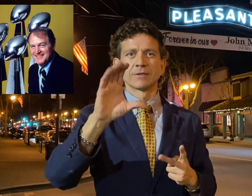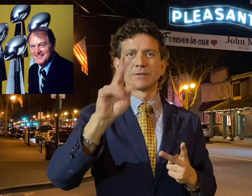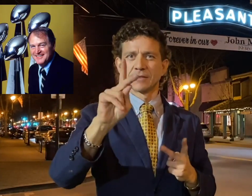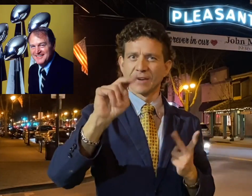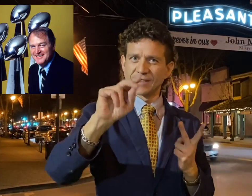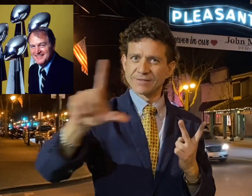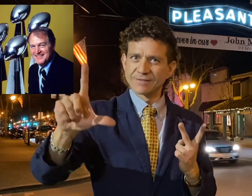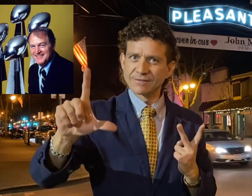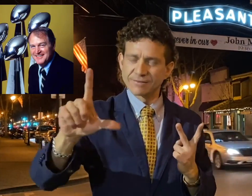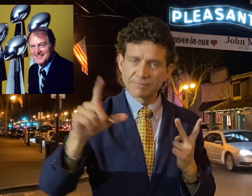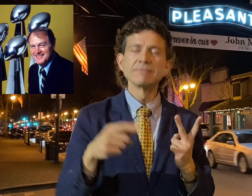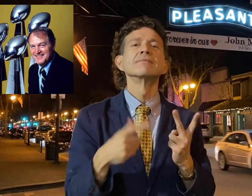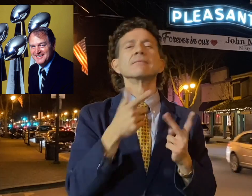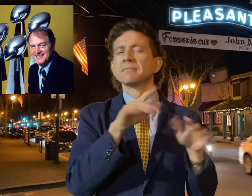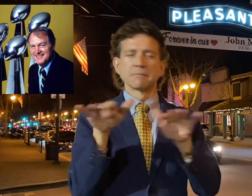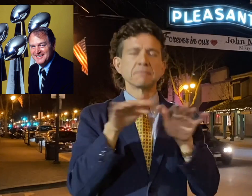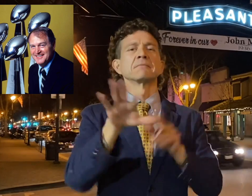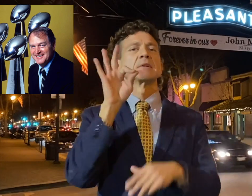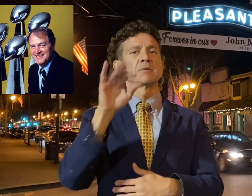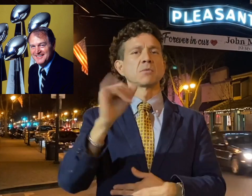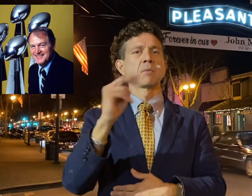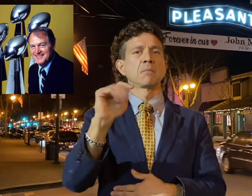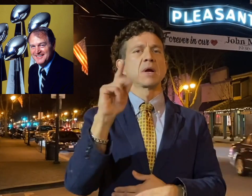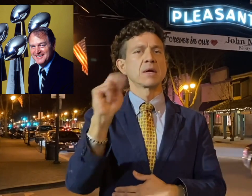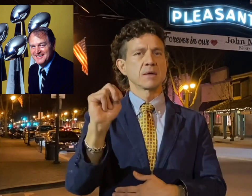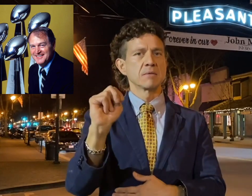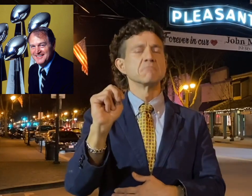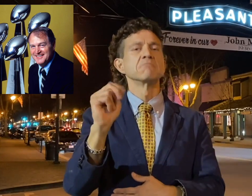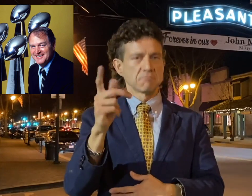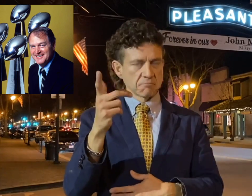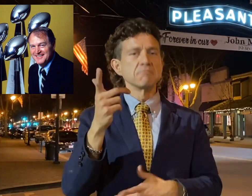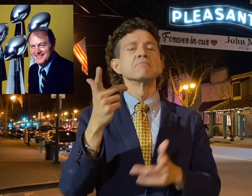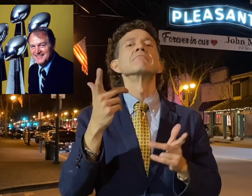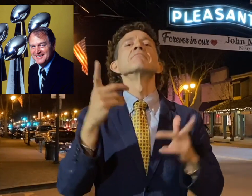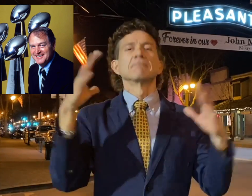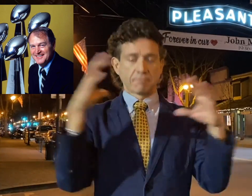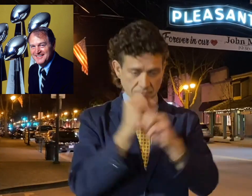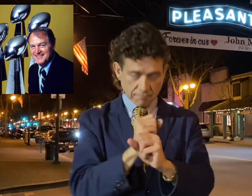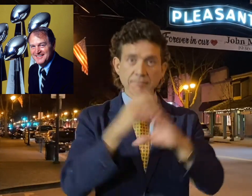Of course, he ended up choosing John. But which one had the better resume?